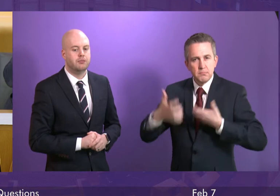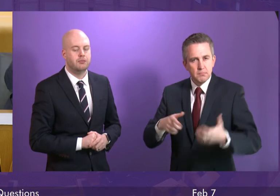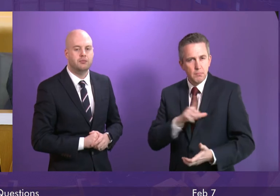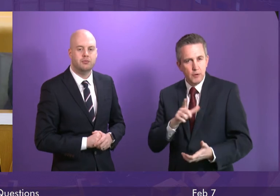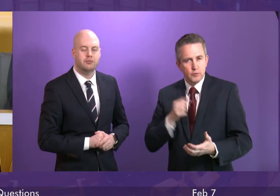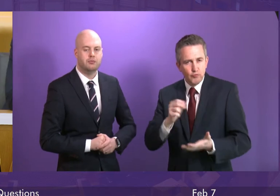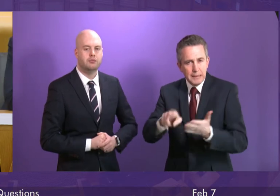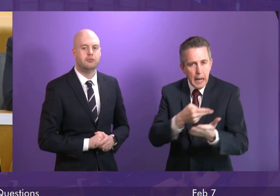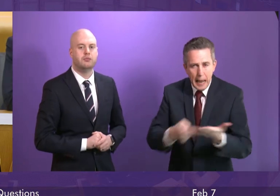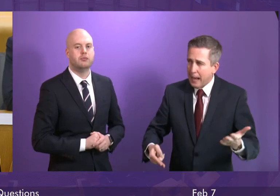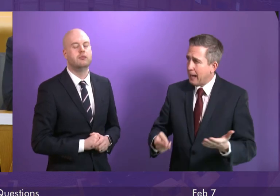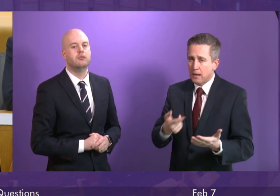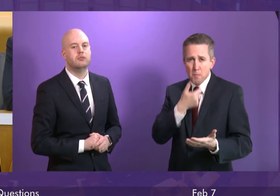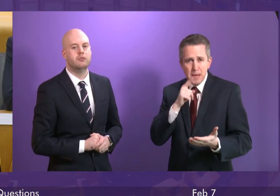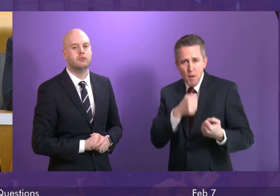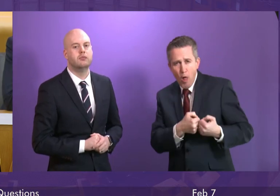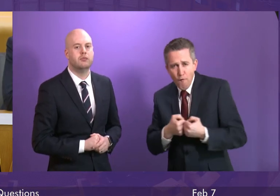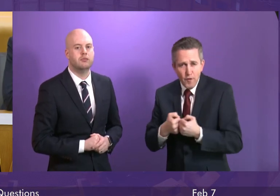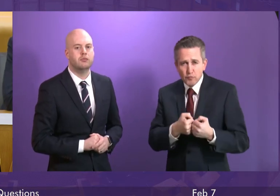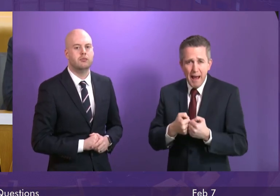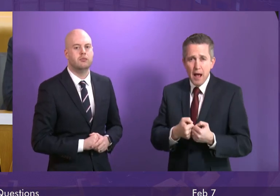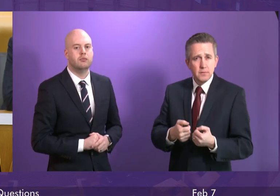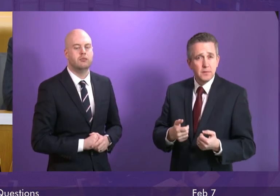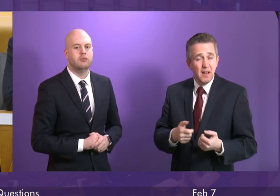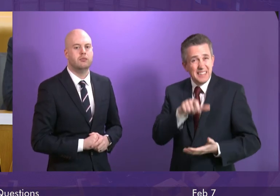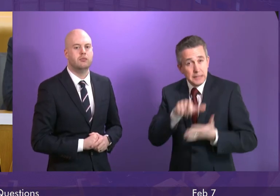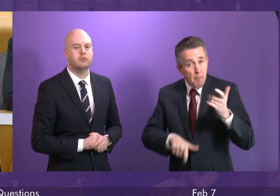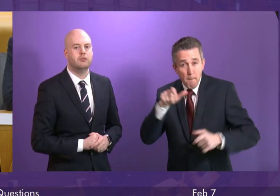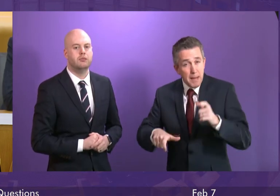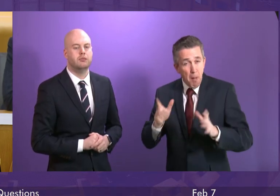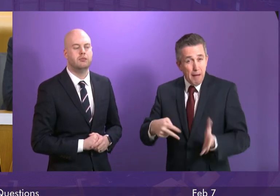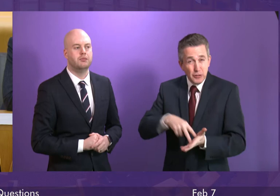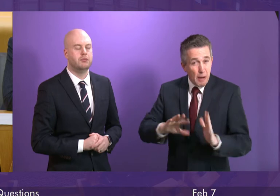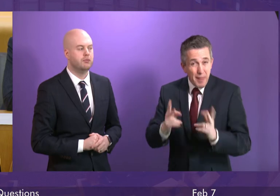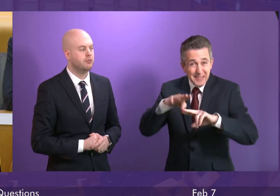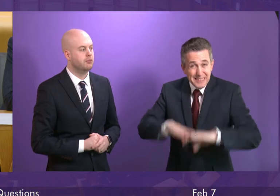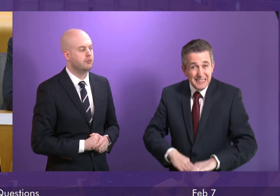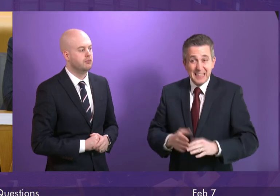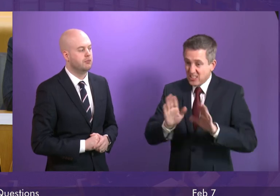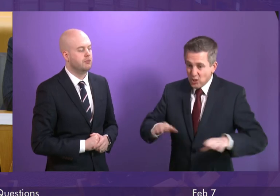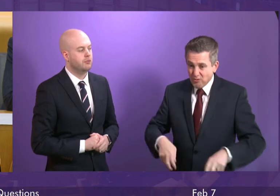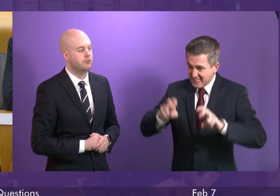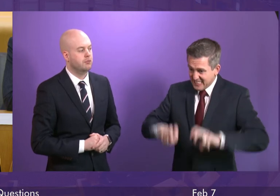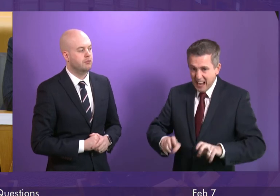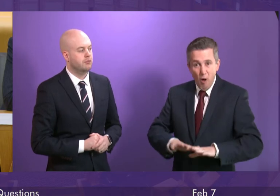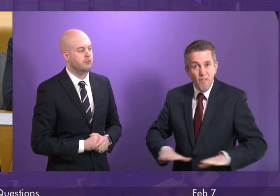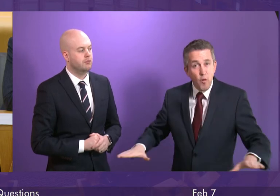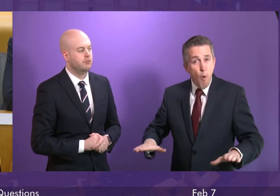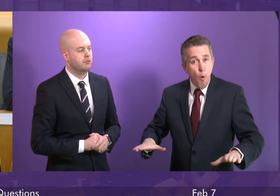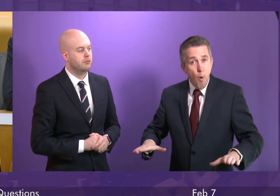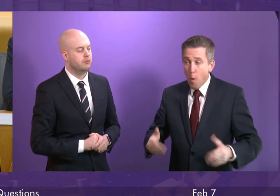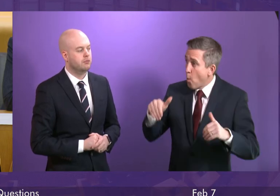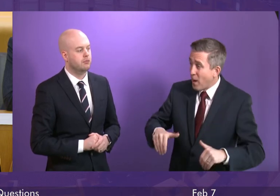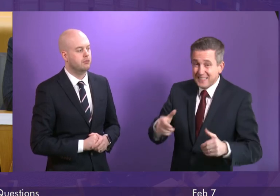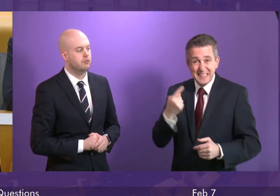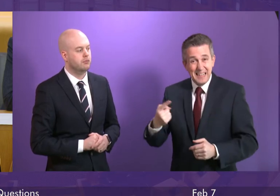showing pictures of people with disabilities going without a seat, children sitting on the floor outside the train